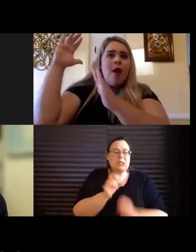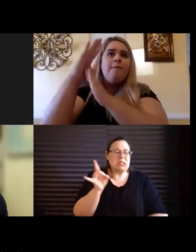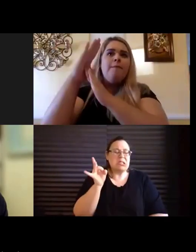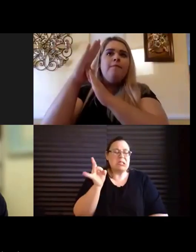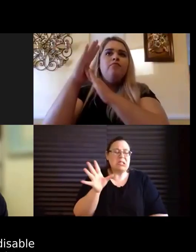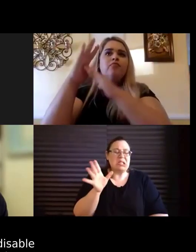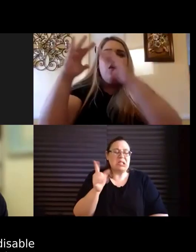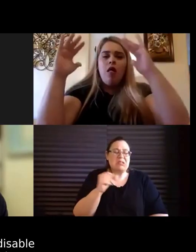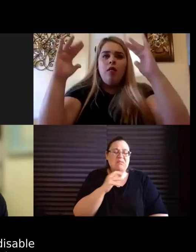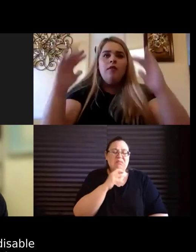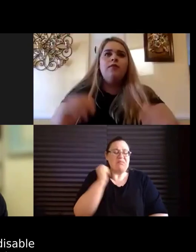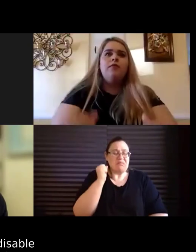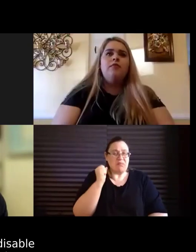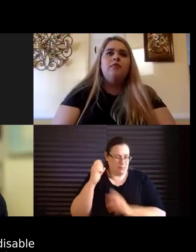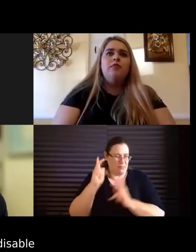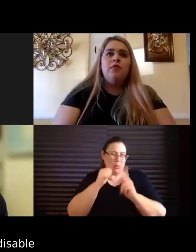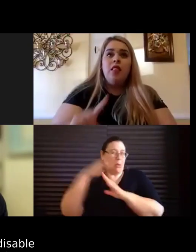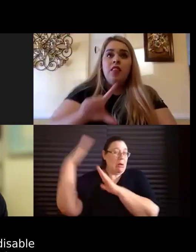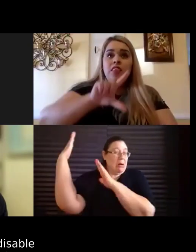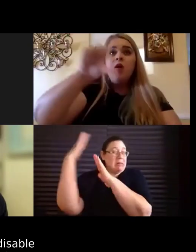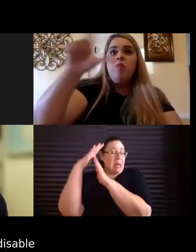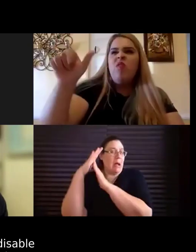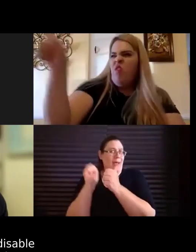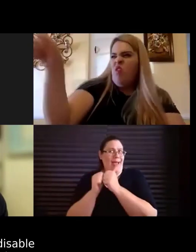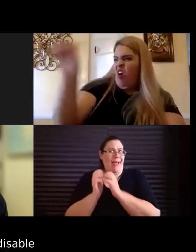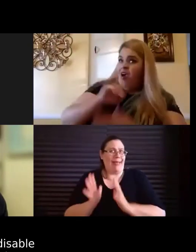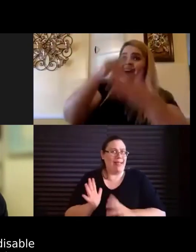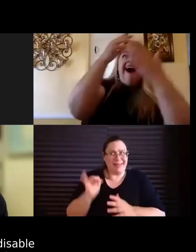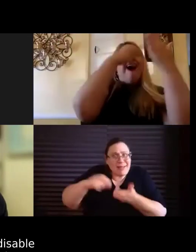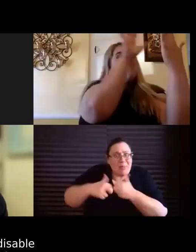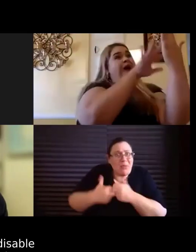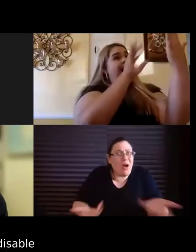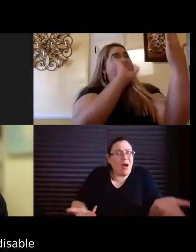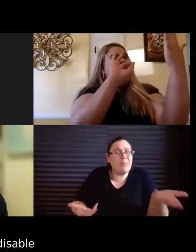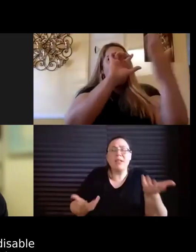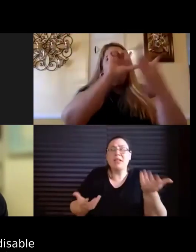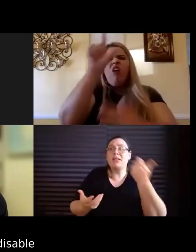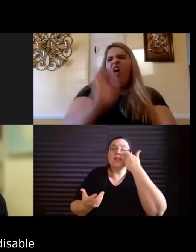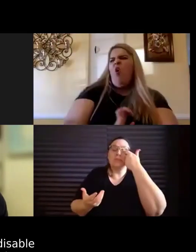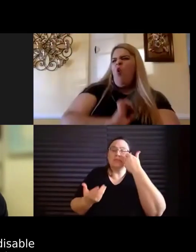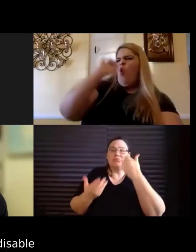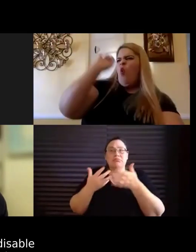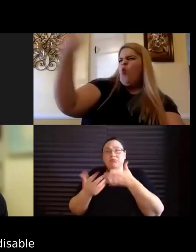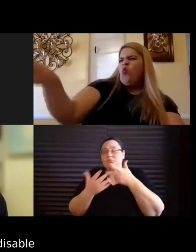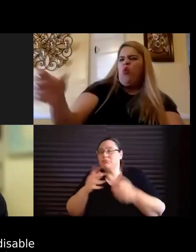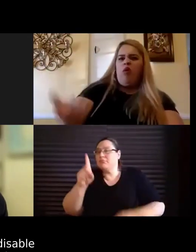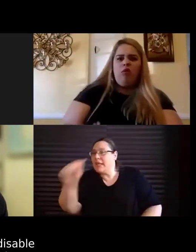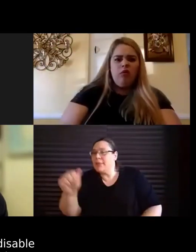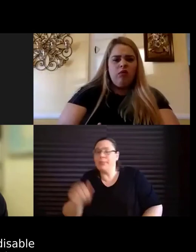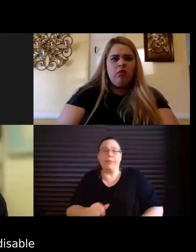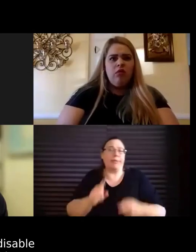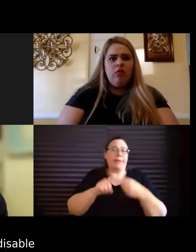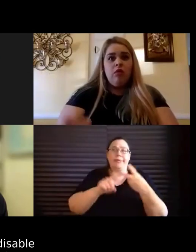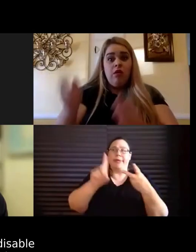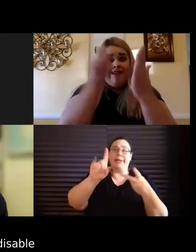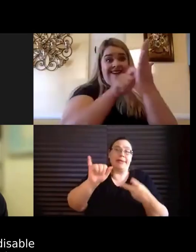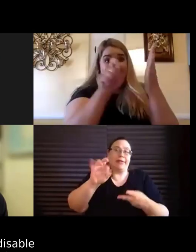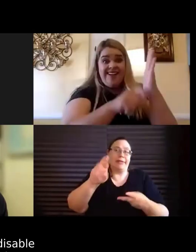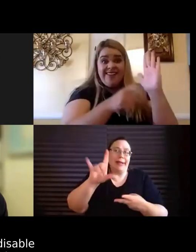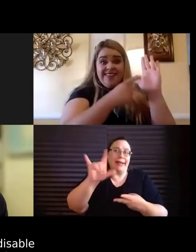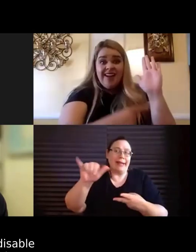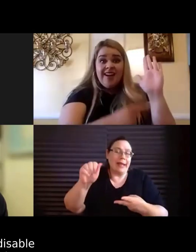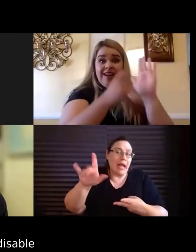there's something basically wrong there, whether you're, you know, disabled, or differently abled, or very